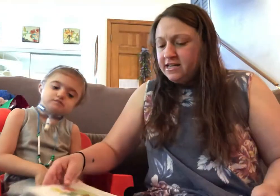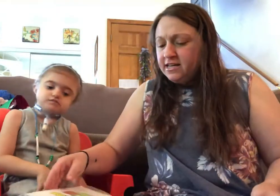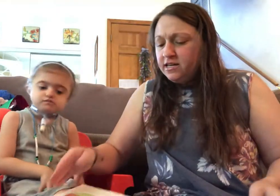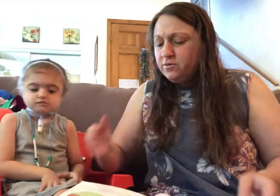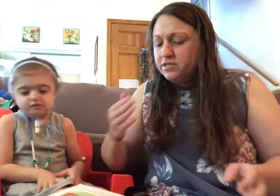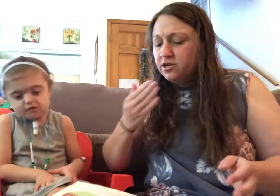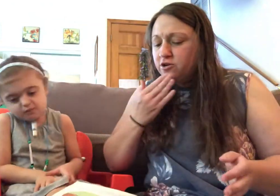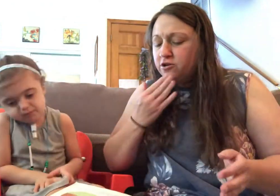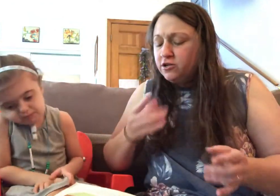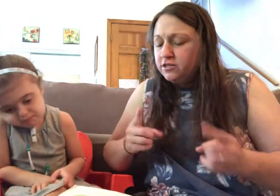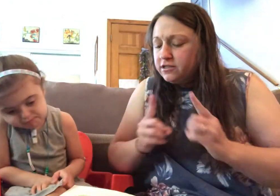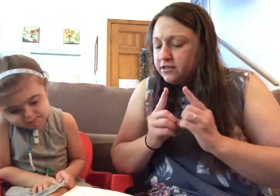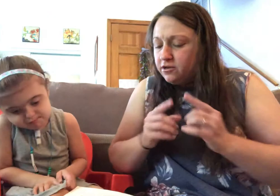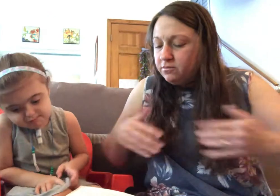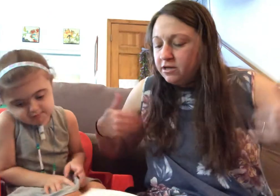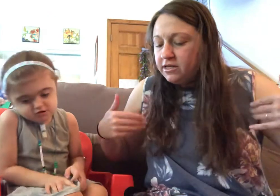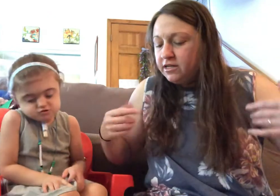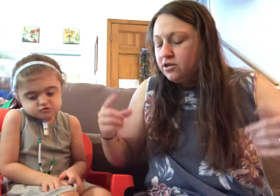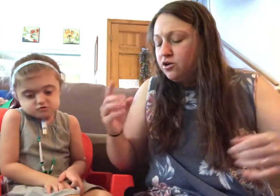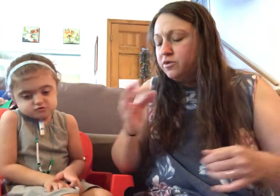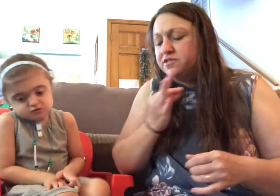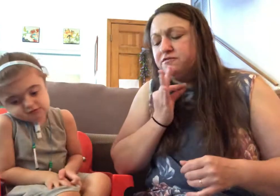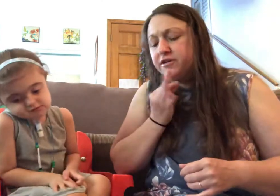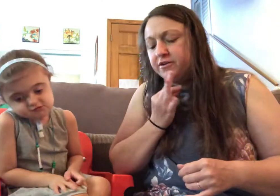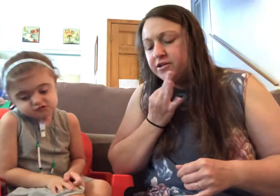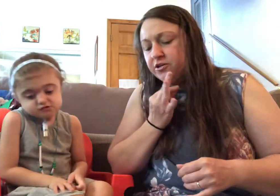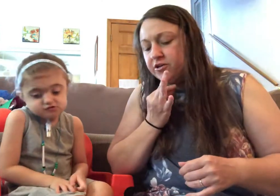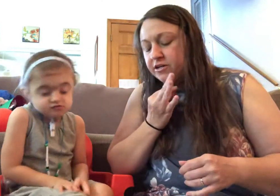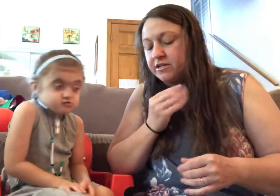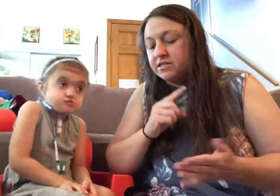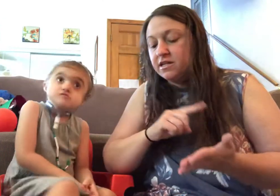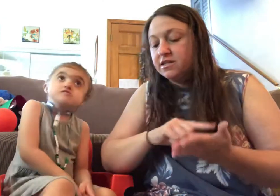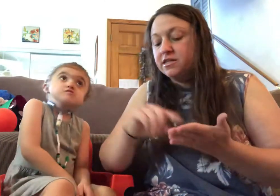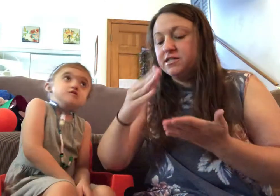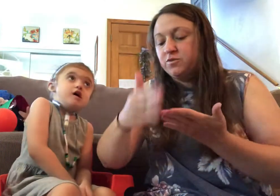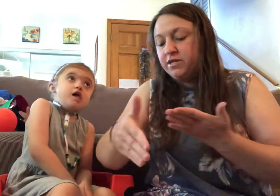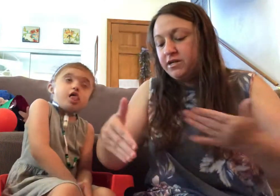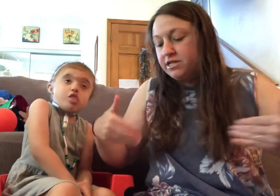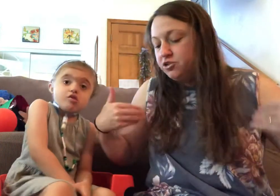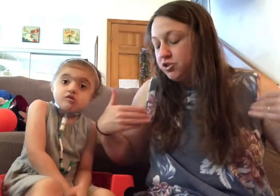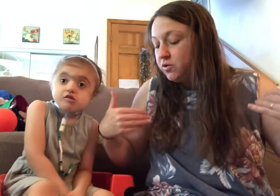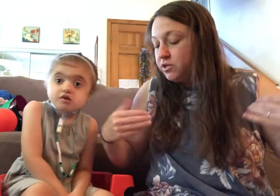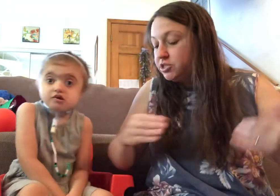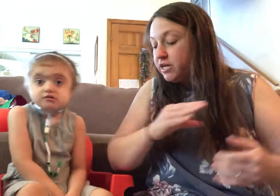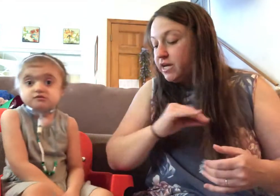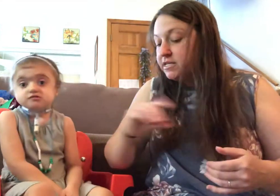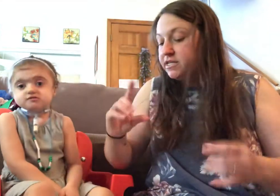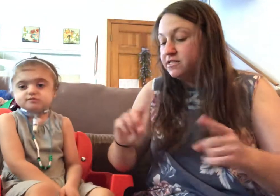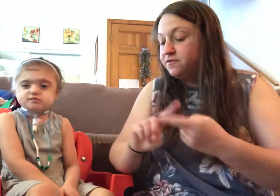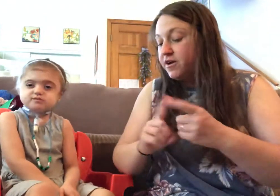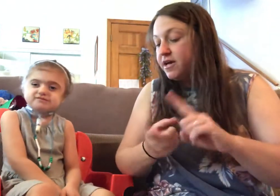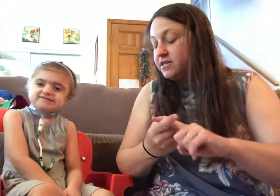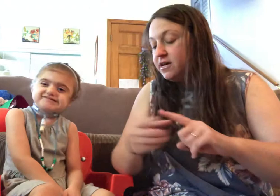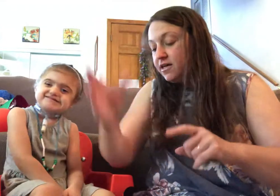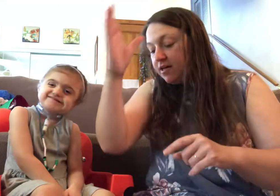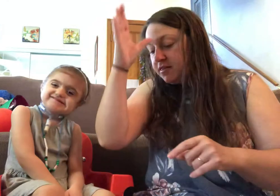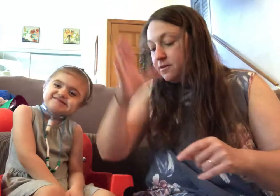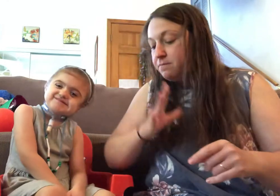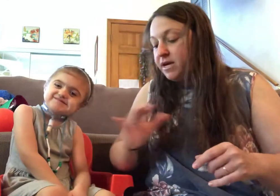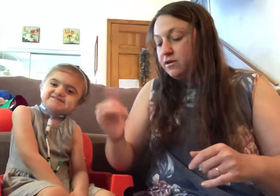He was a good little monkey and always very curious. This weekend George and his friend, the man